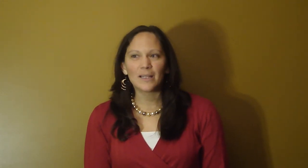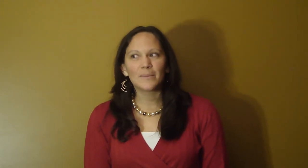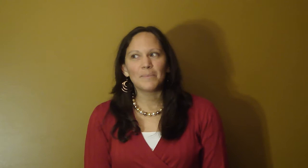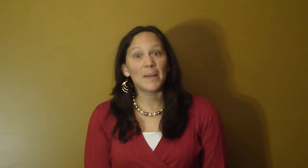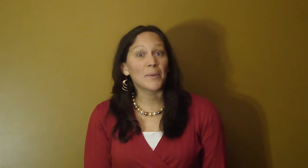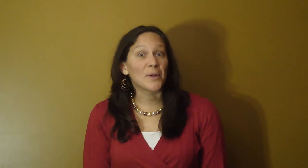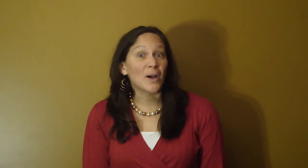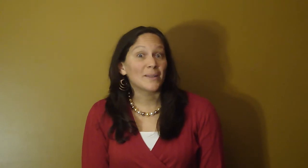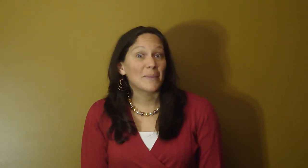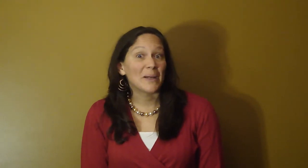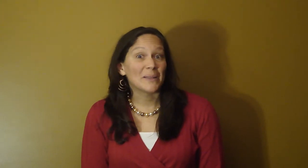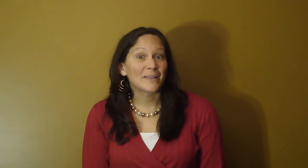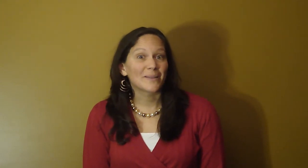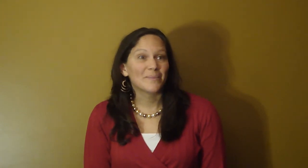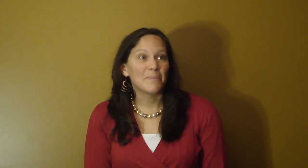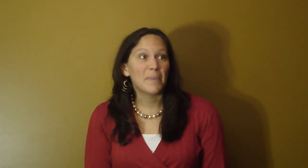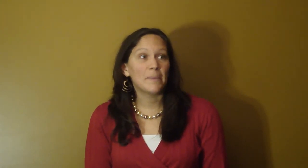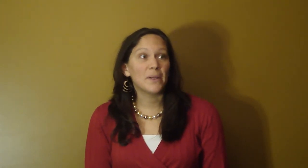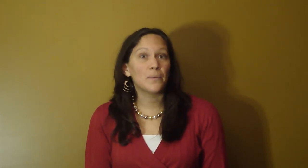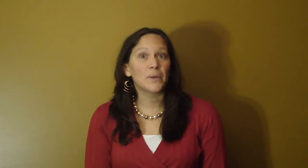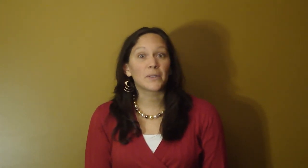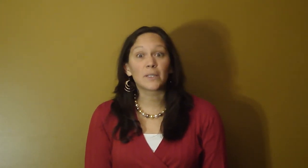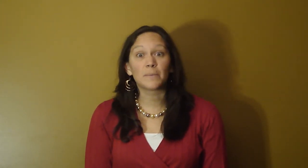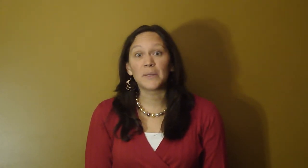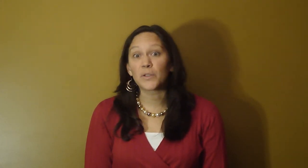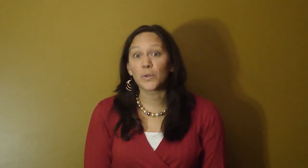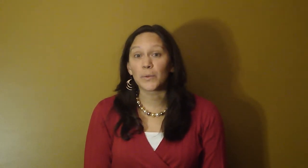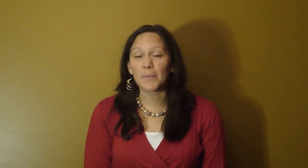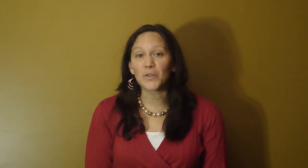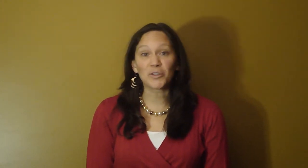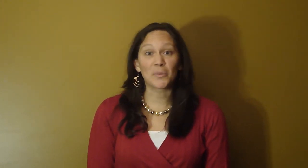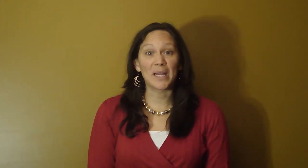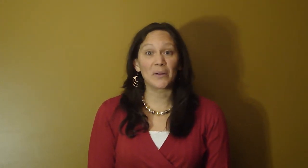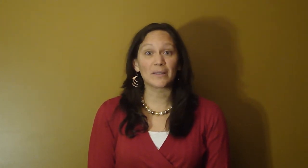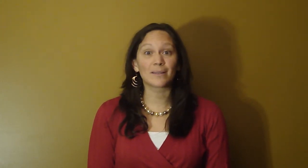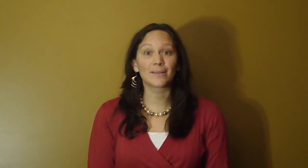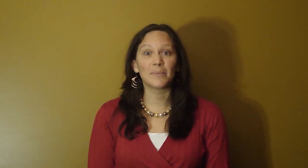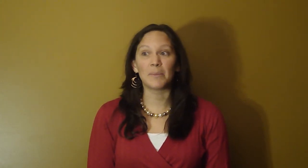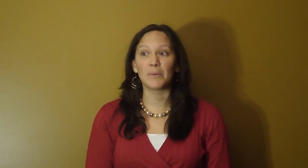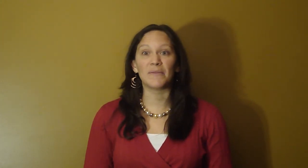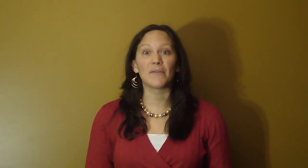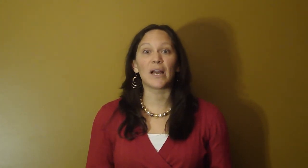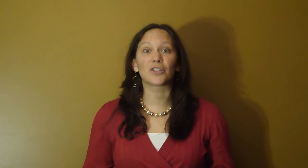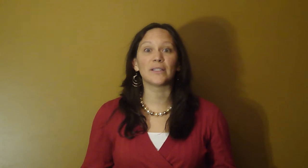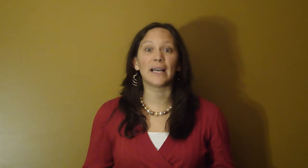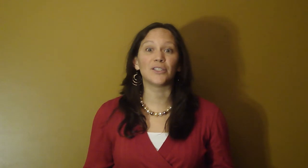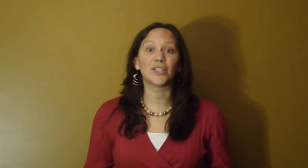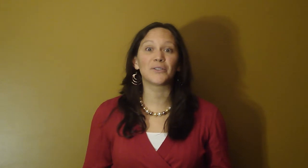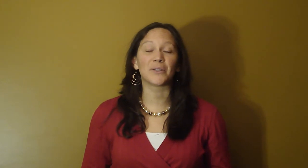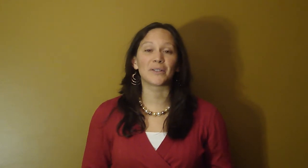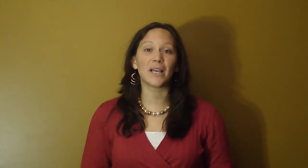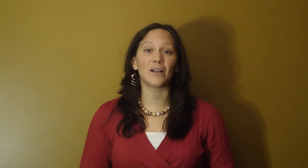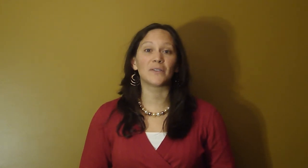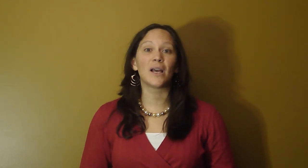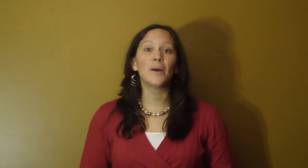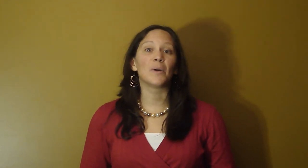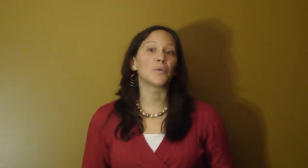Maybe we're not parents. Maybe we're spiritual or emotional parents. Maybe we've never actually had children ourselves, but we're